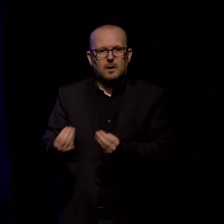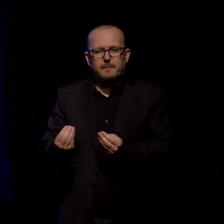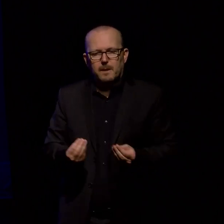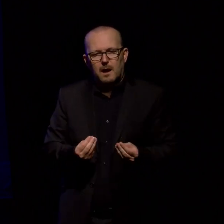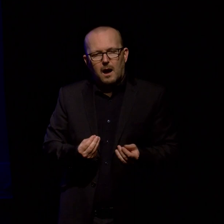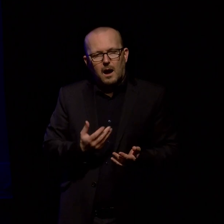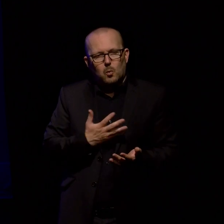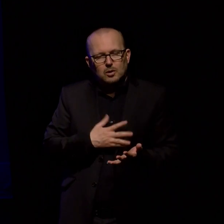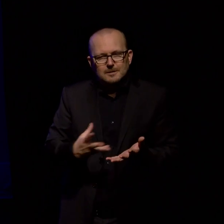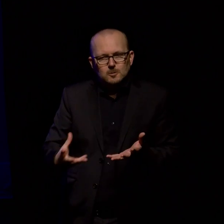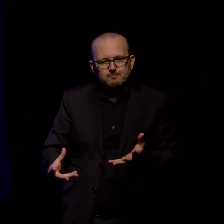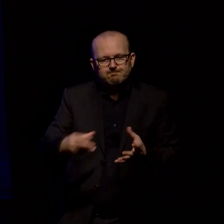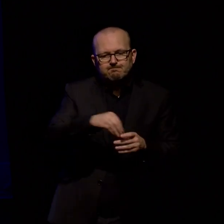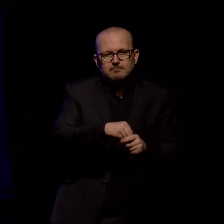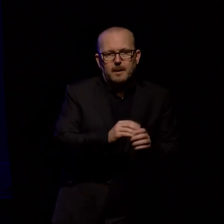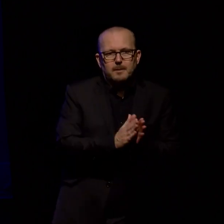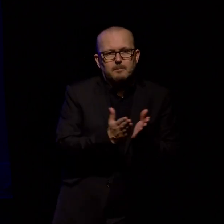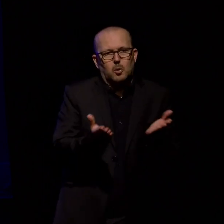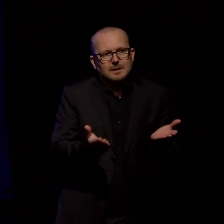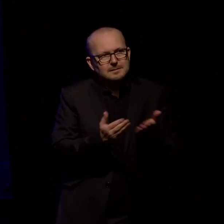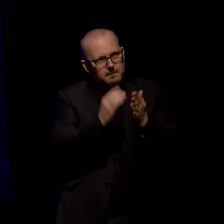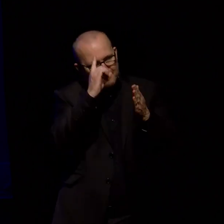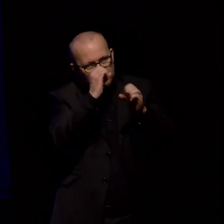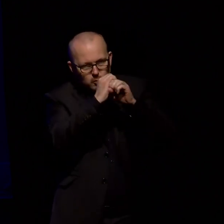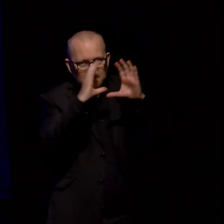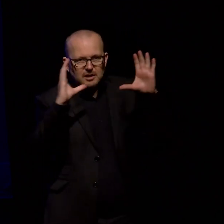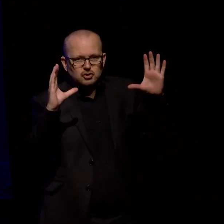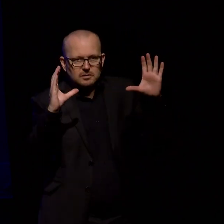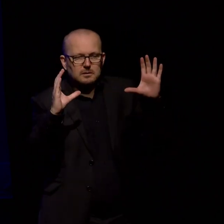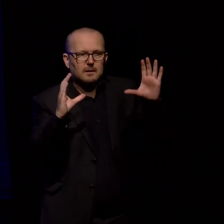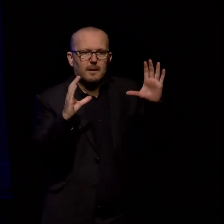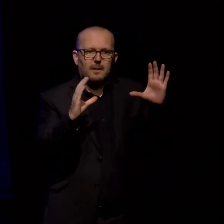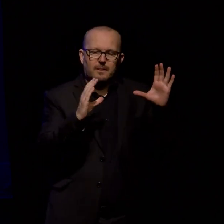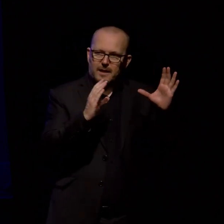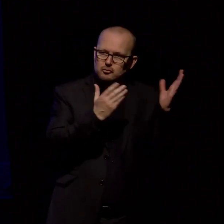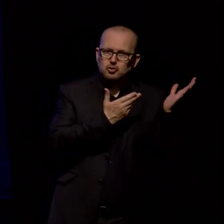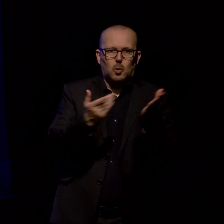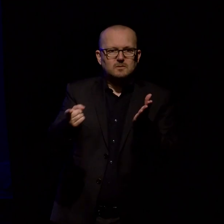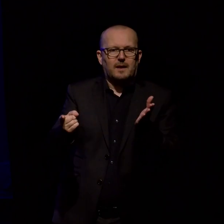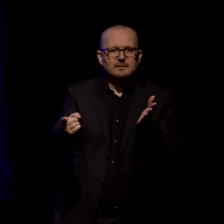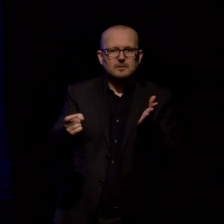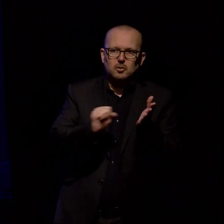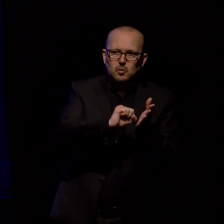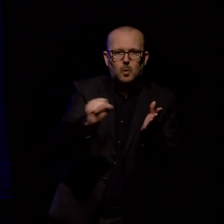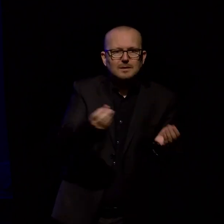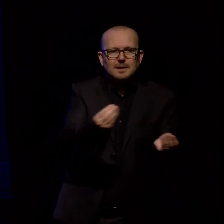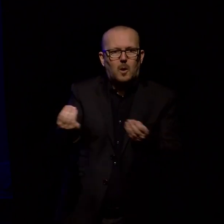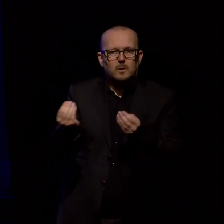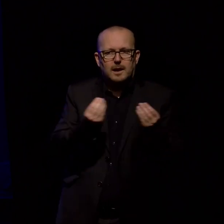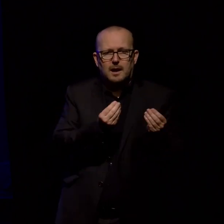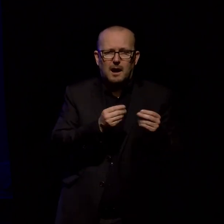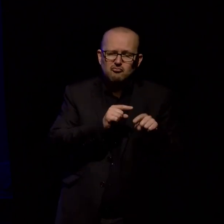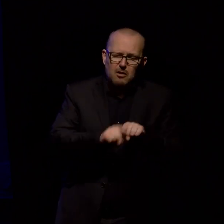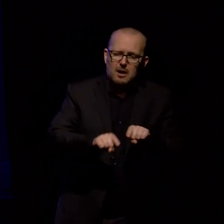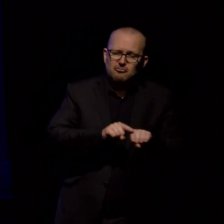within the book that reflects that and that communicates that and I tried really hard and I couldn't